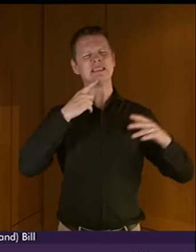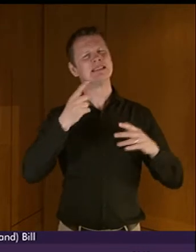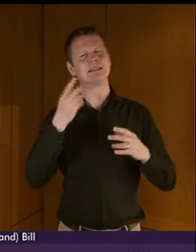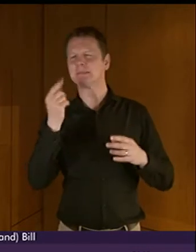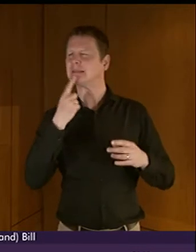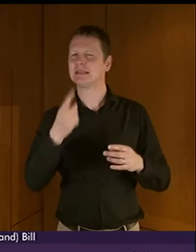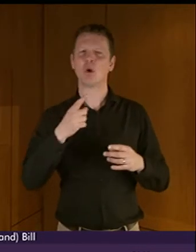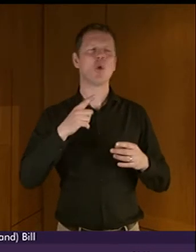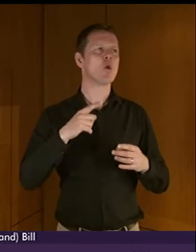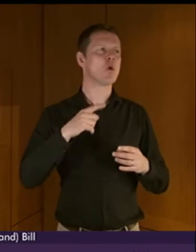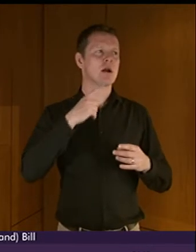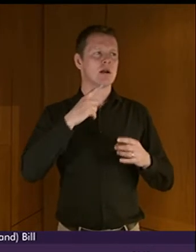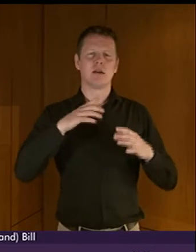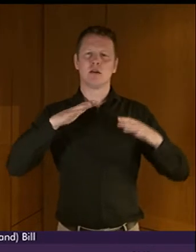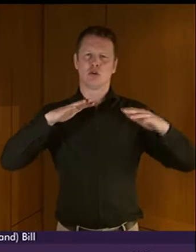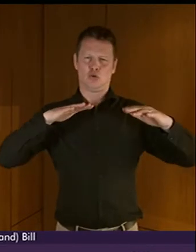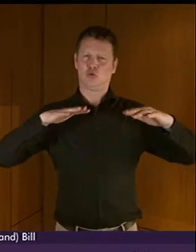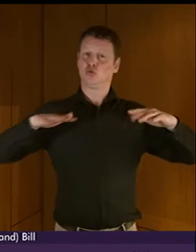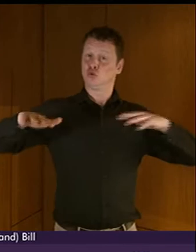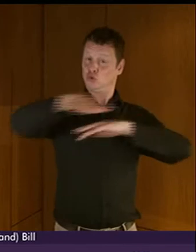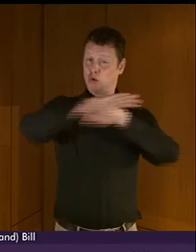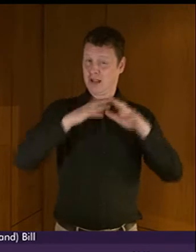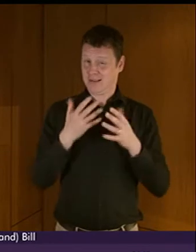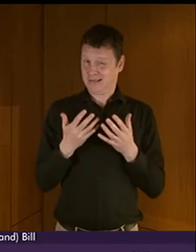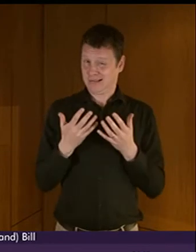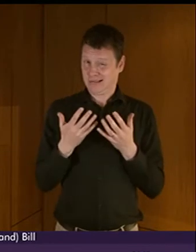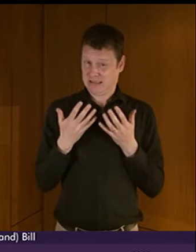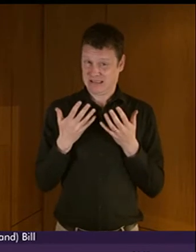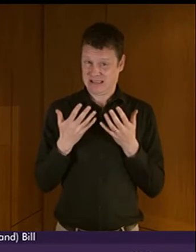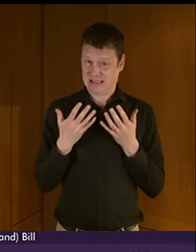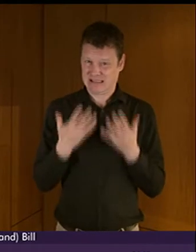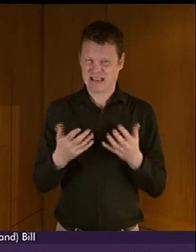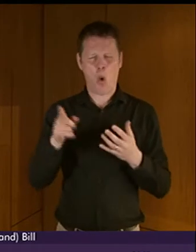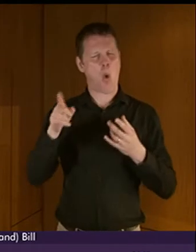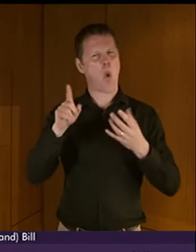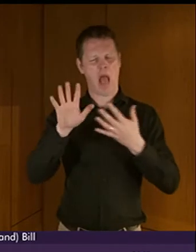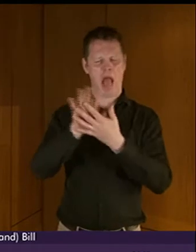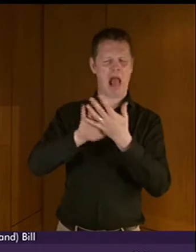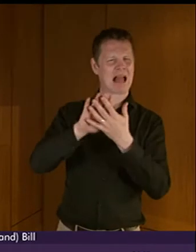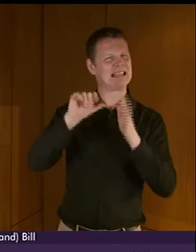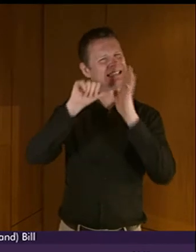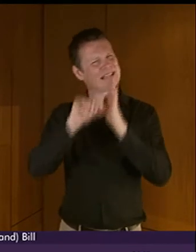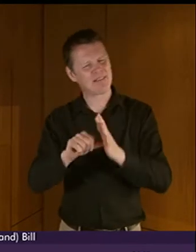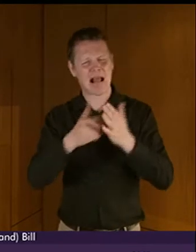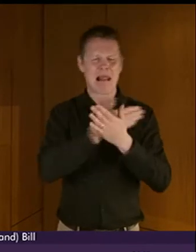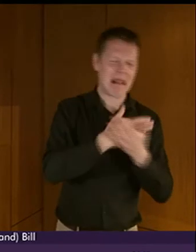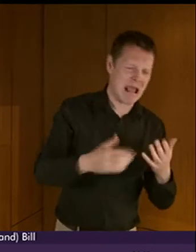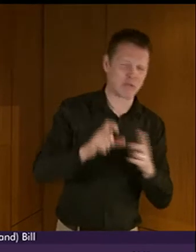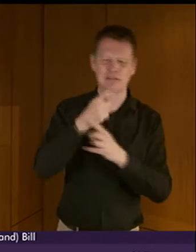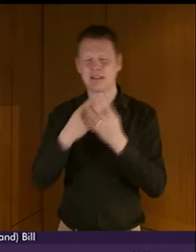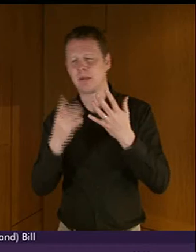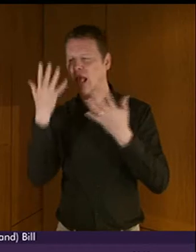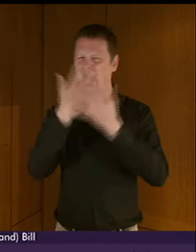to find the difference between this language and disability. So, bringing this bill